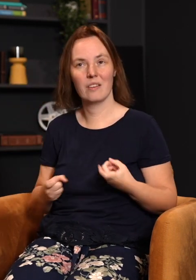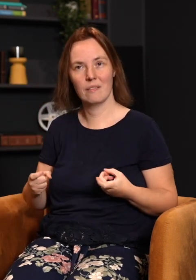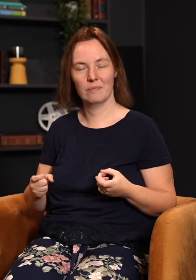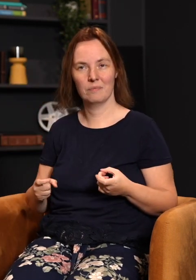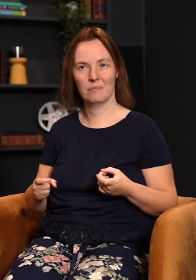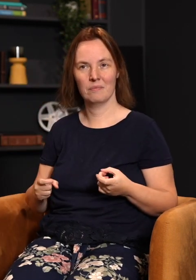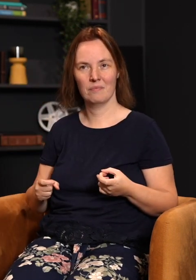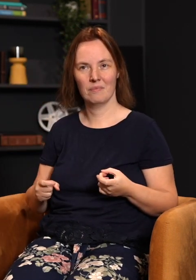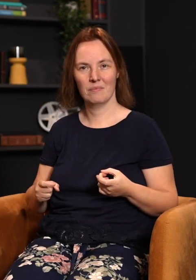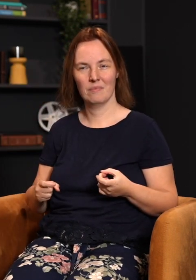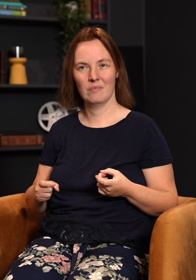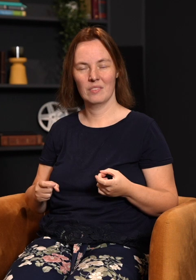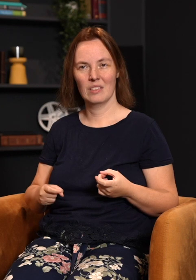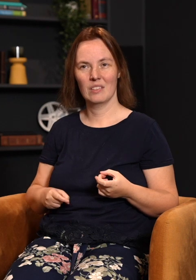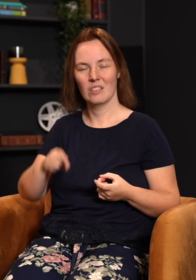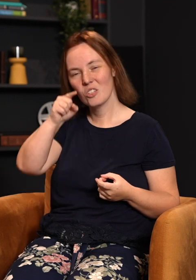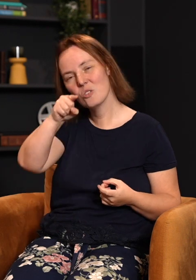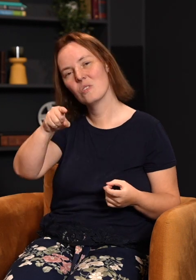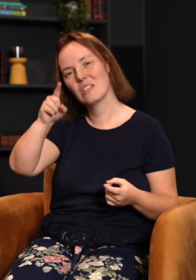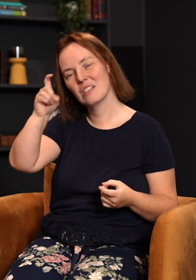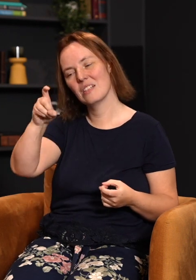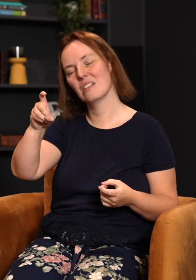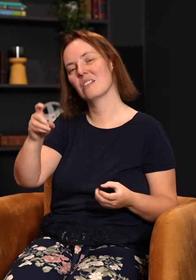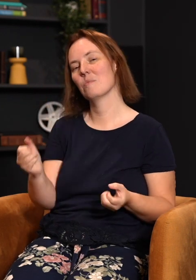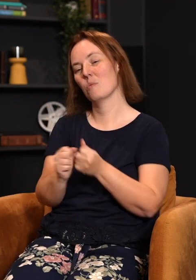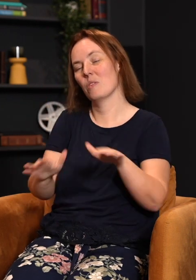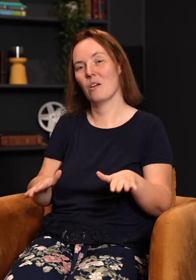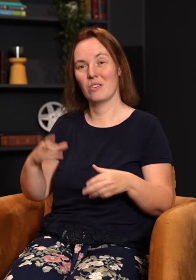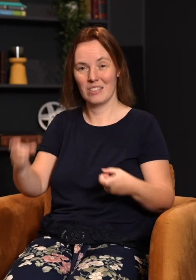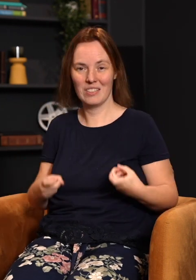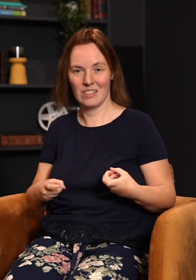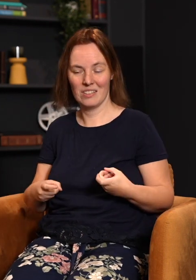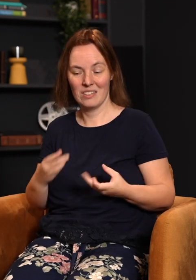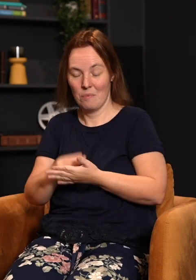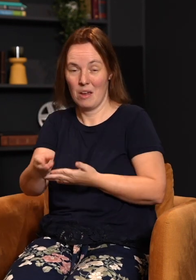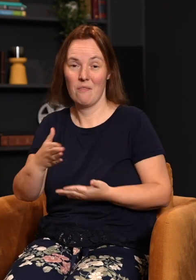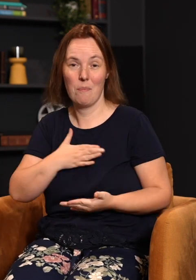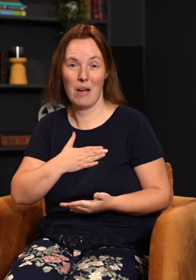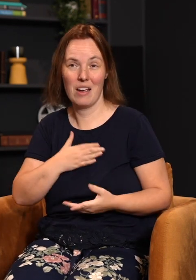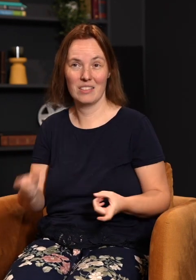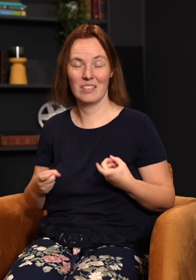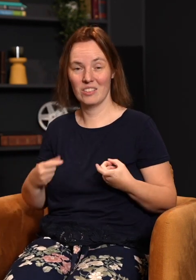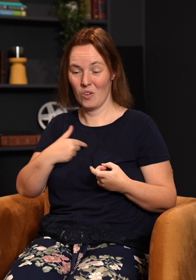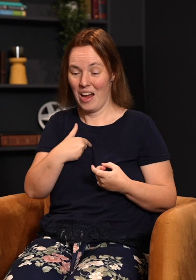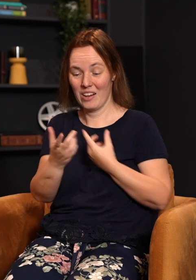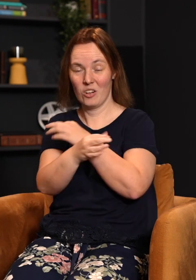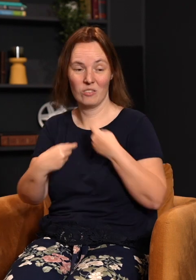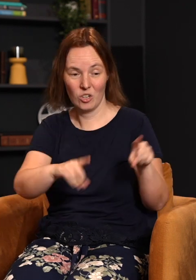Right? Because if you're in the cell next to me, it's not good enough. You have to be without sin in order to pay for my sin and for me to go